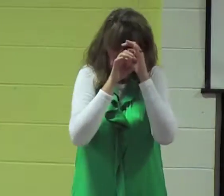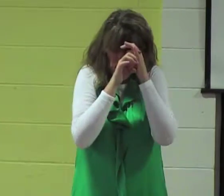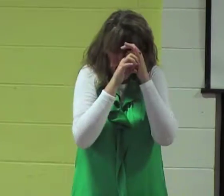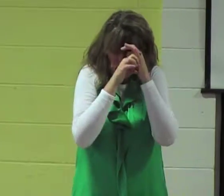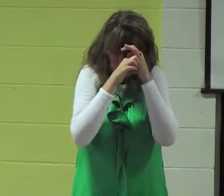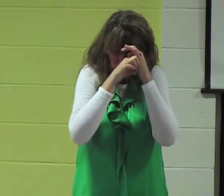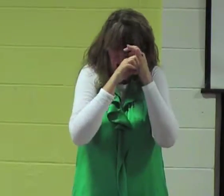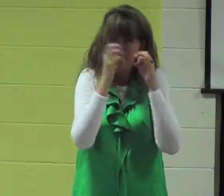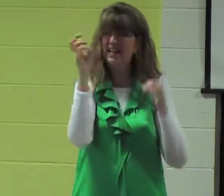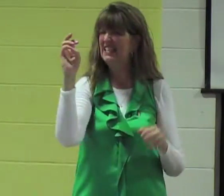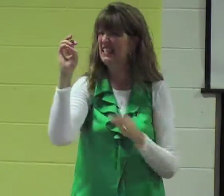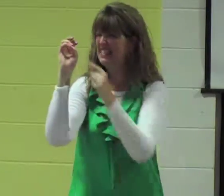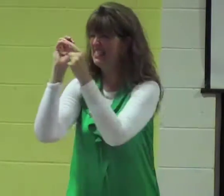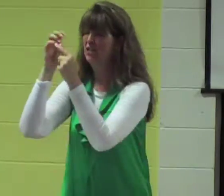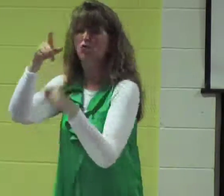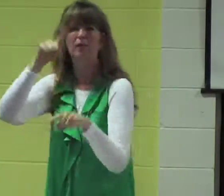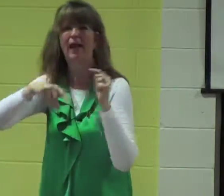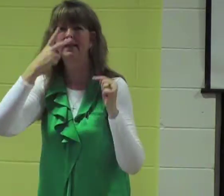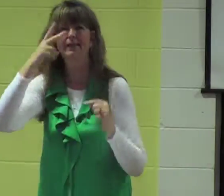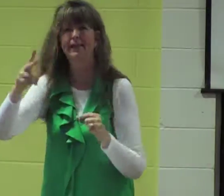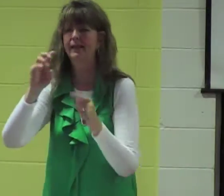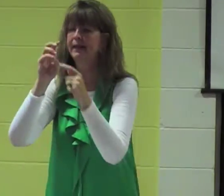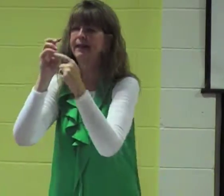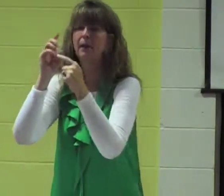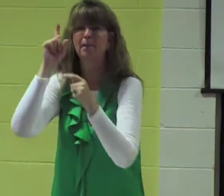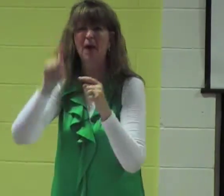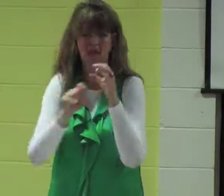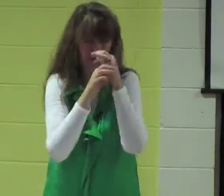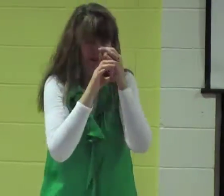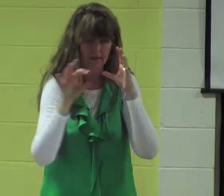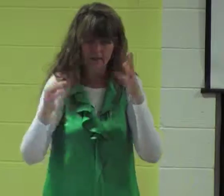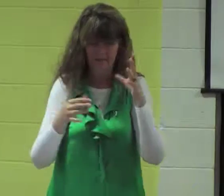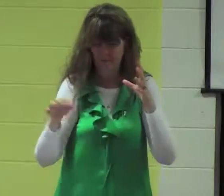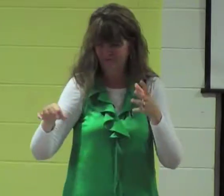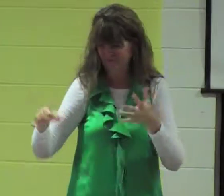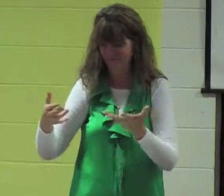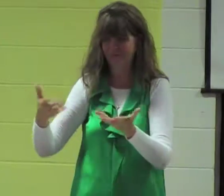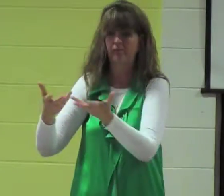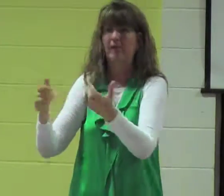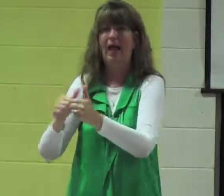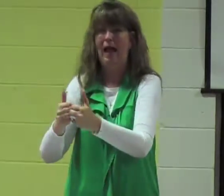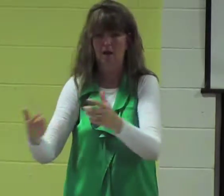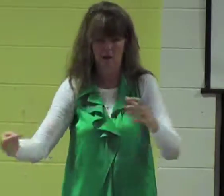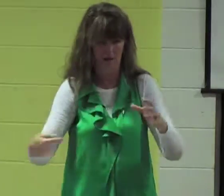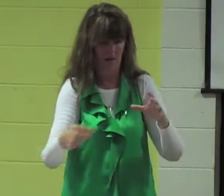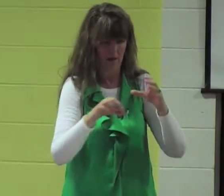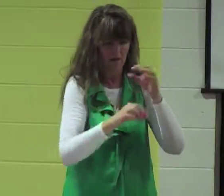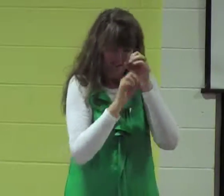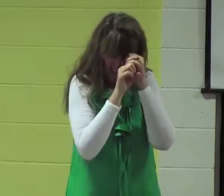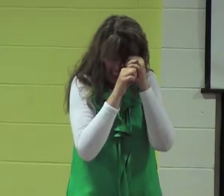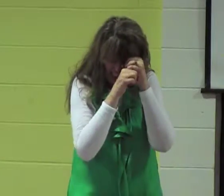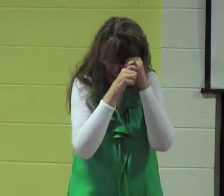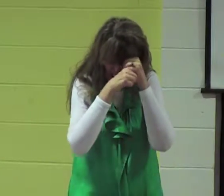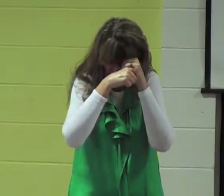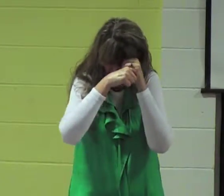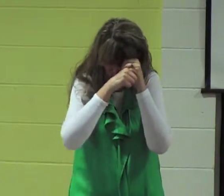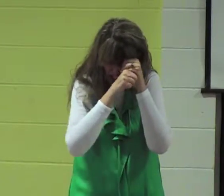microscopes to look at the smallest particles of matter, things that aren't even visible to our eyes.